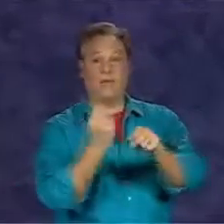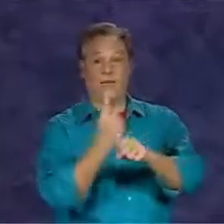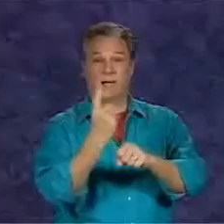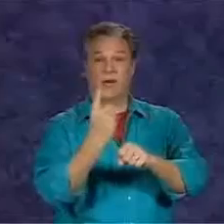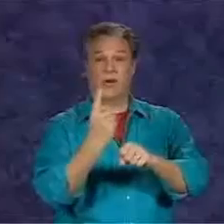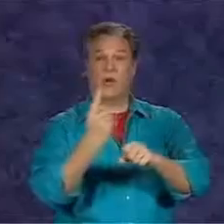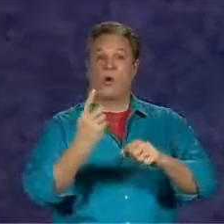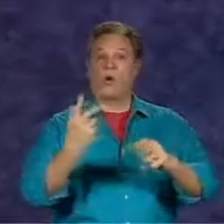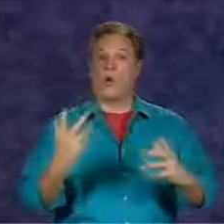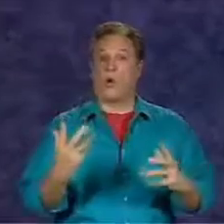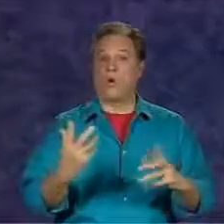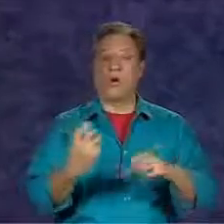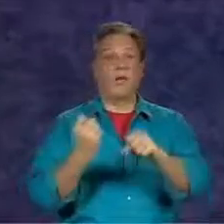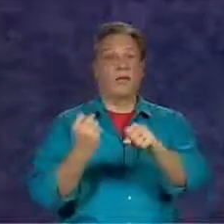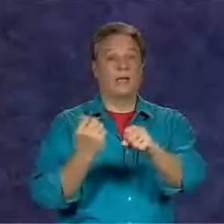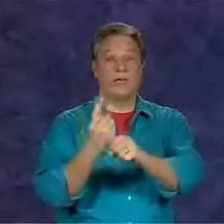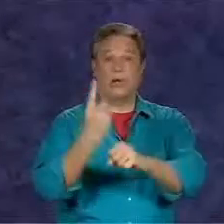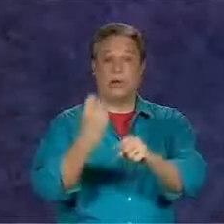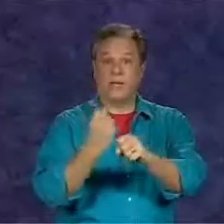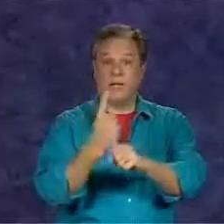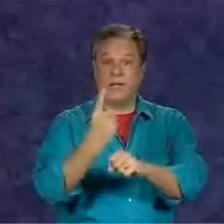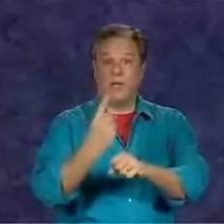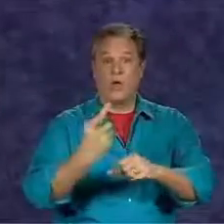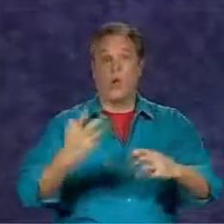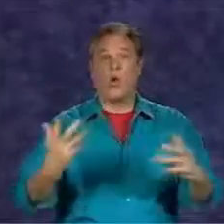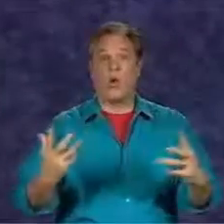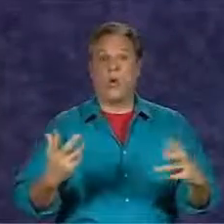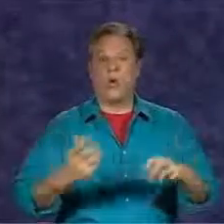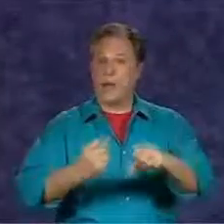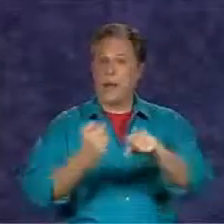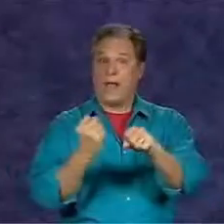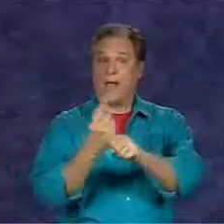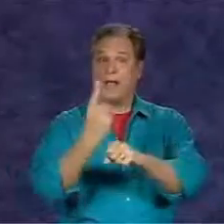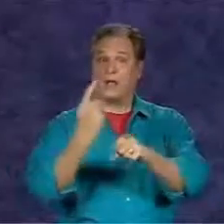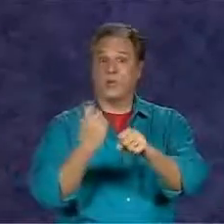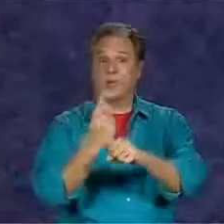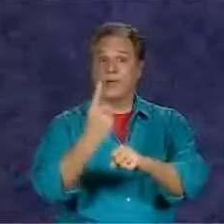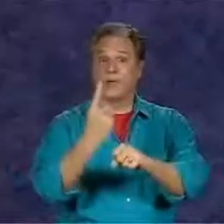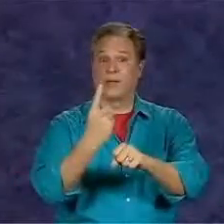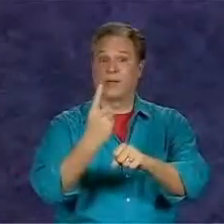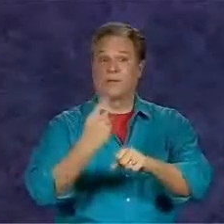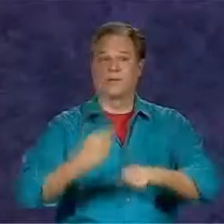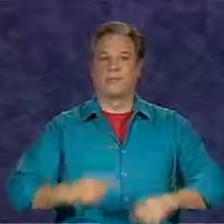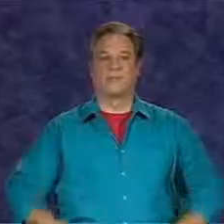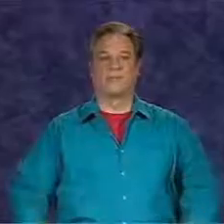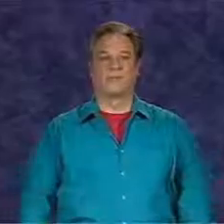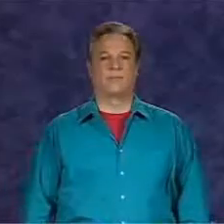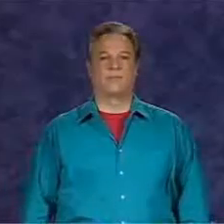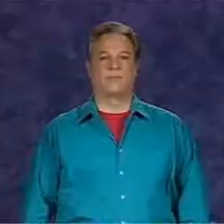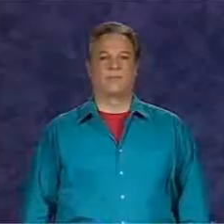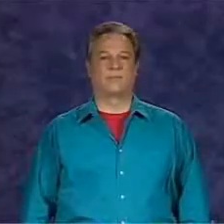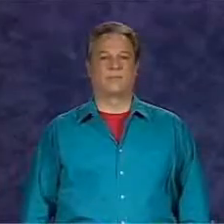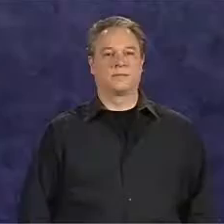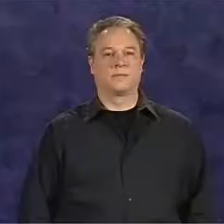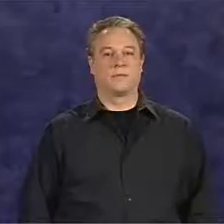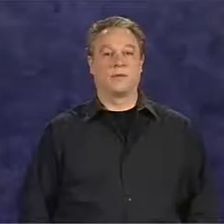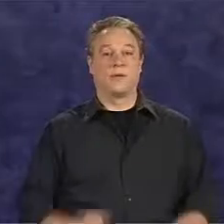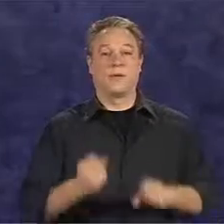year or yearly or annually. the signs year